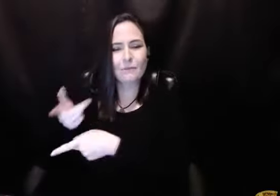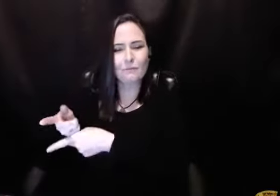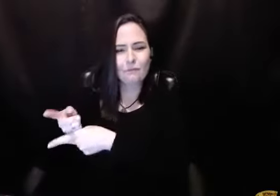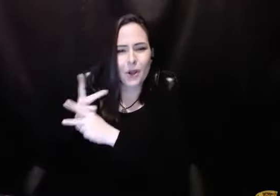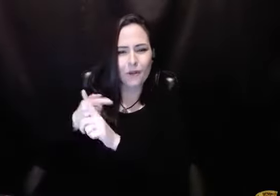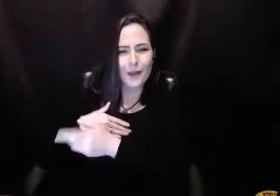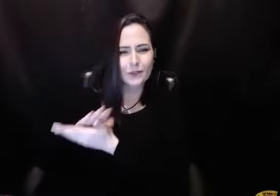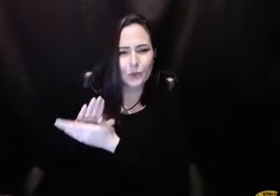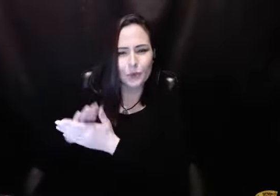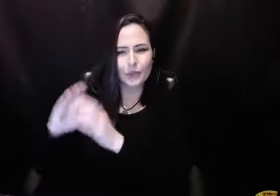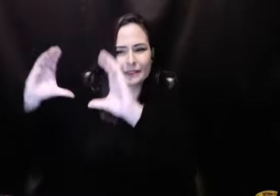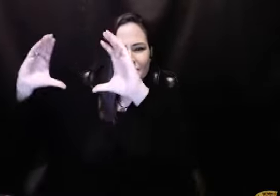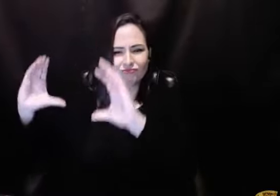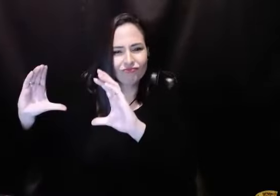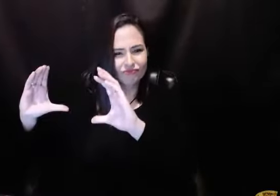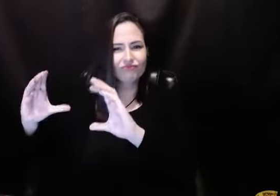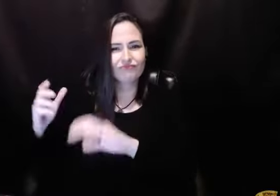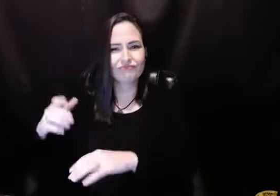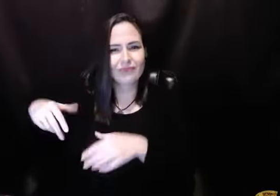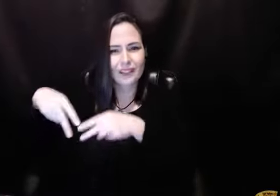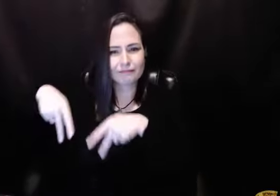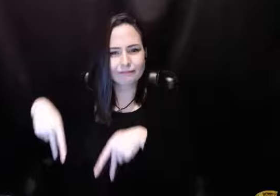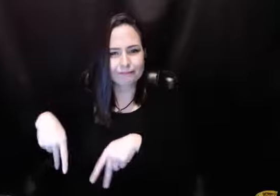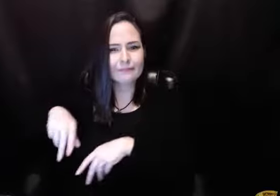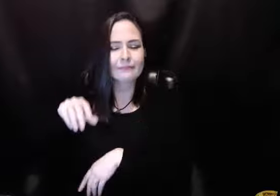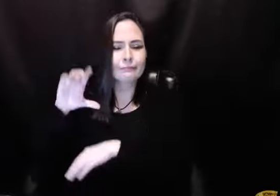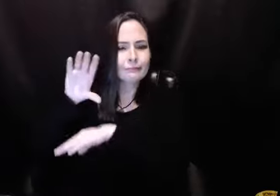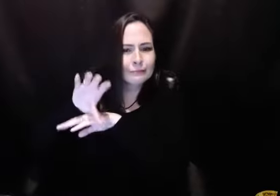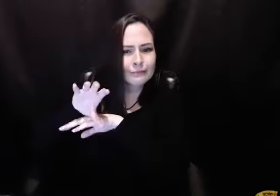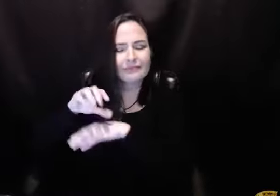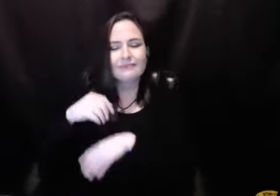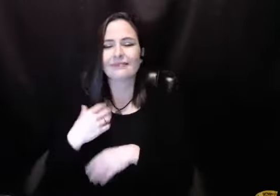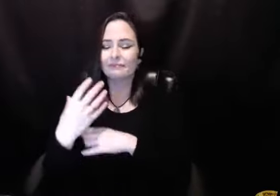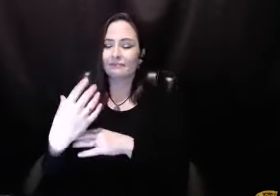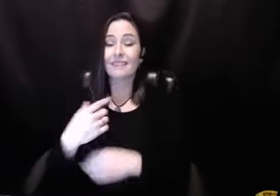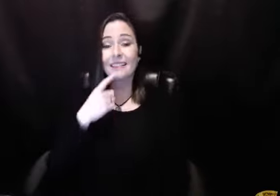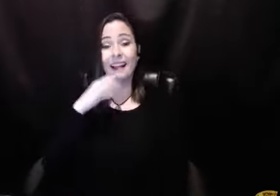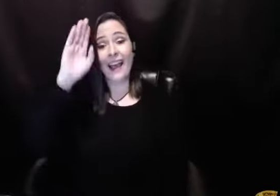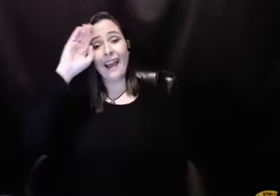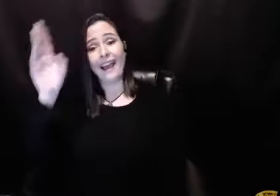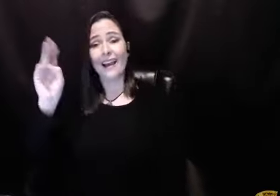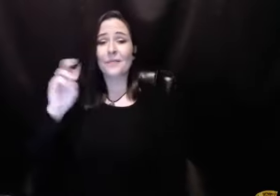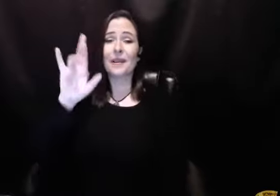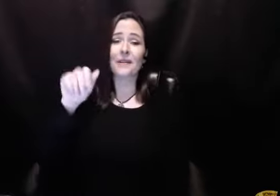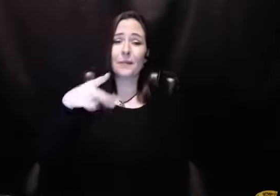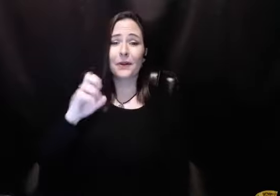recorders? They were really big. And I borrowed one from school and I put it on a tripod and I literally sat at my desk